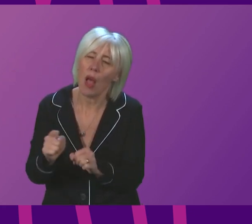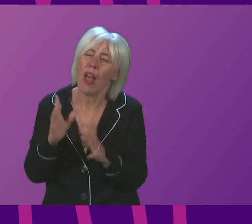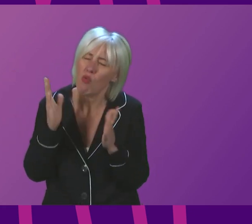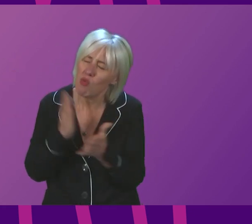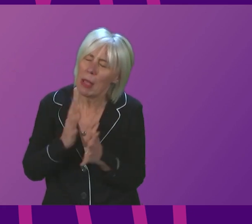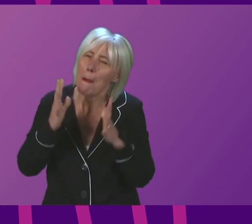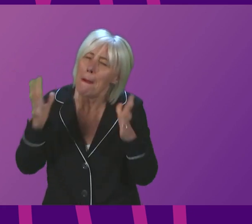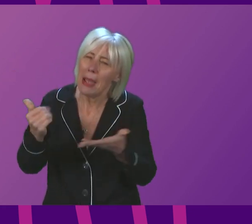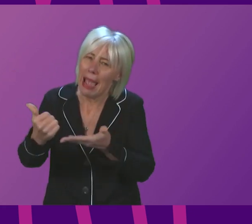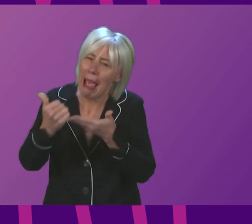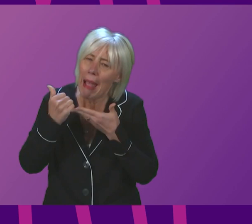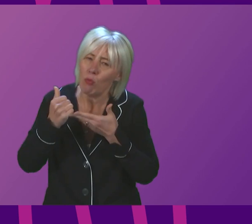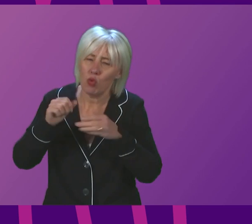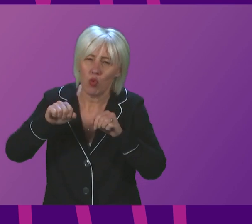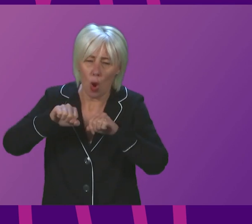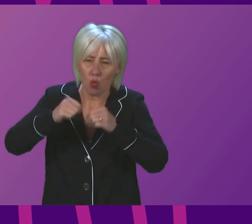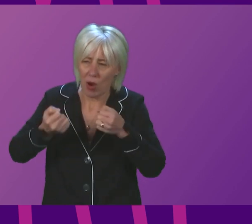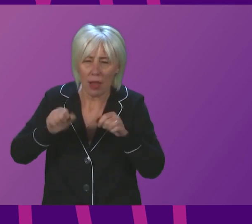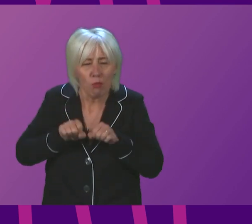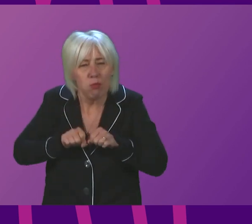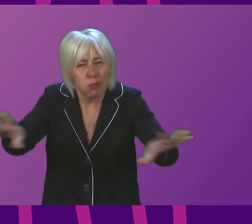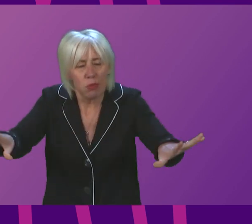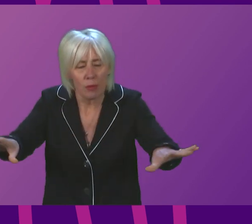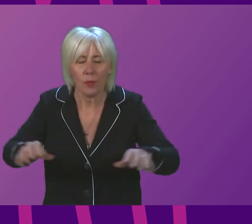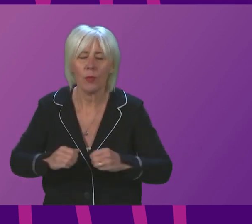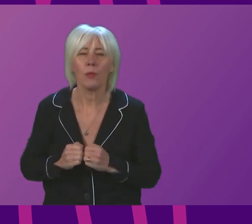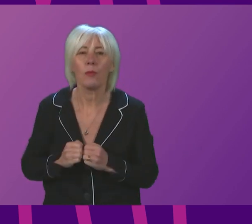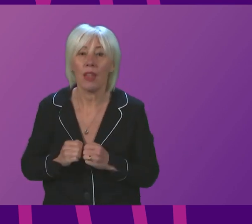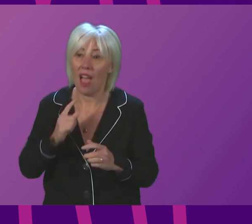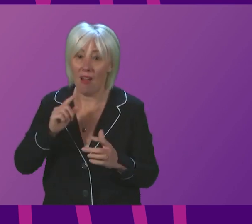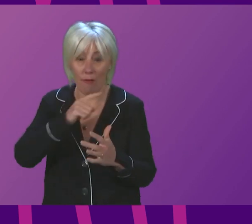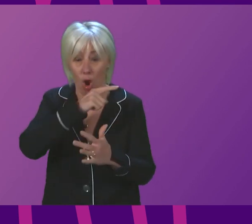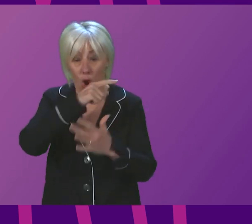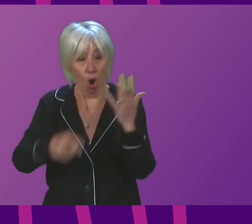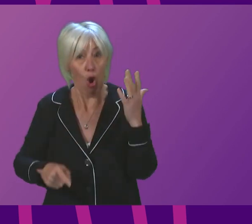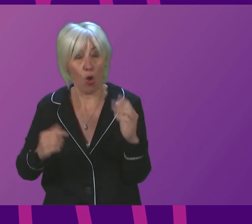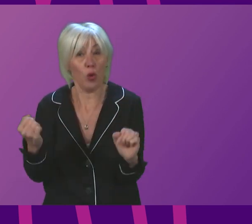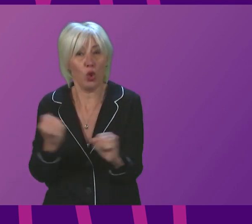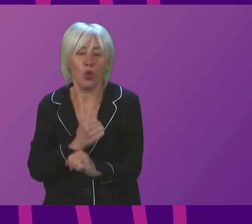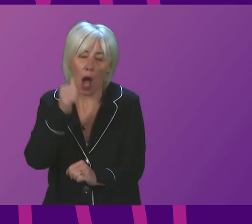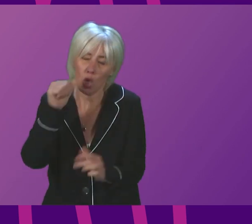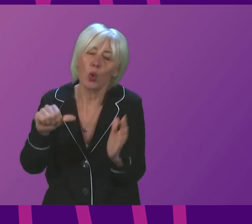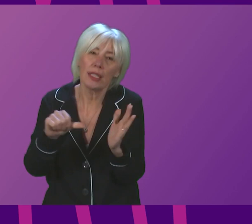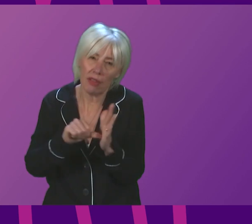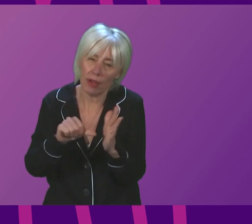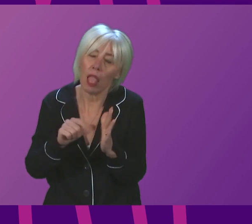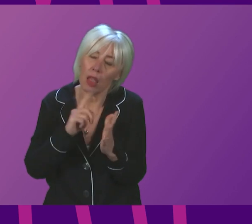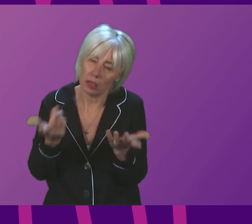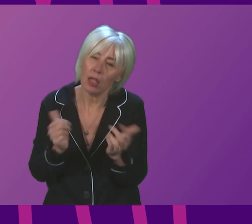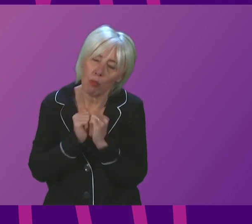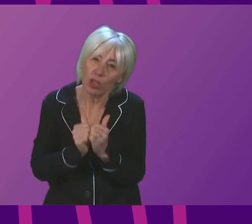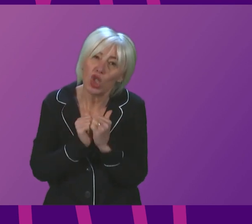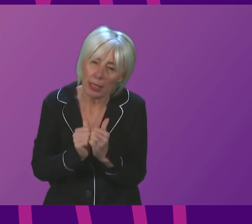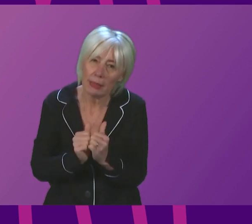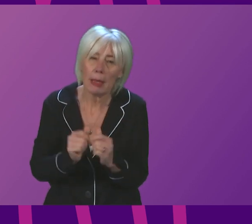help us break the chains of transmission. If we do all of these things, difficult though I appreciate they